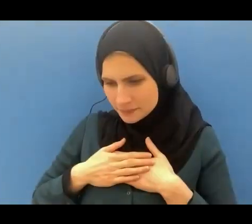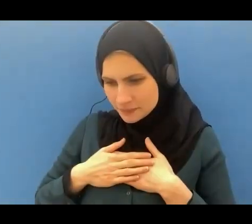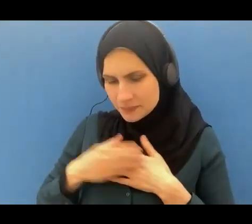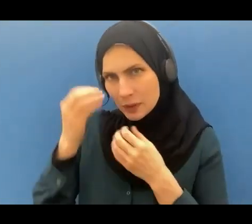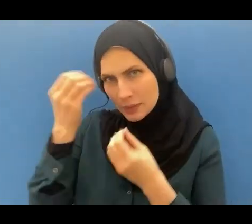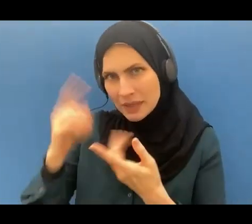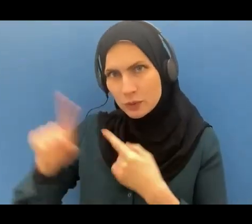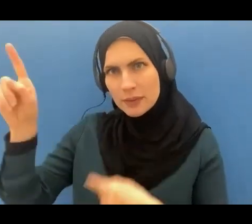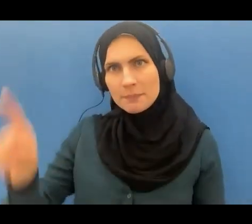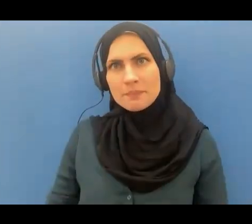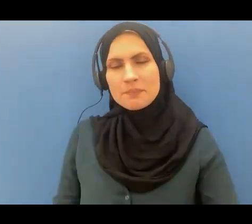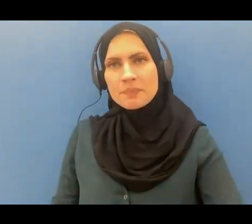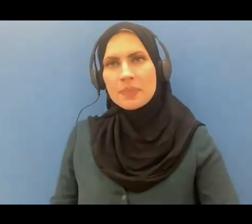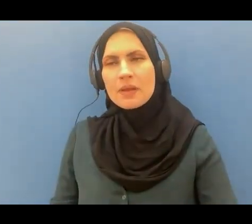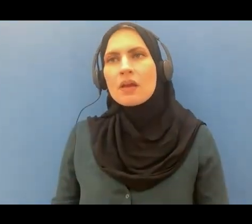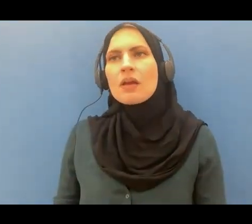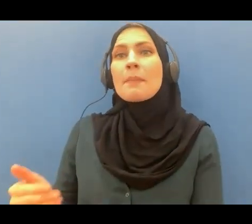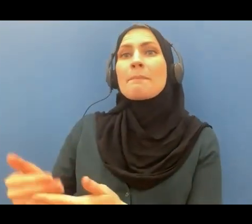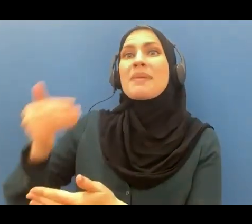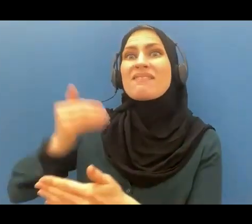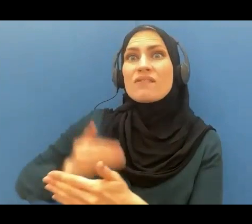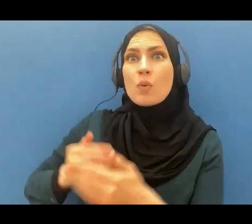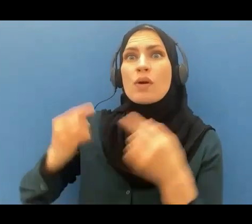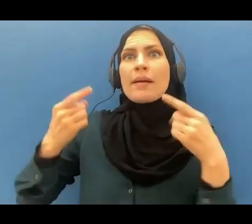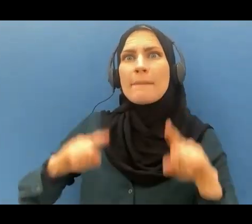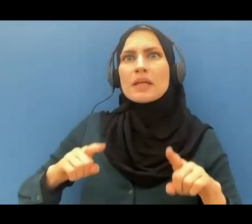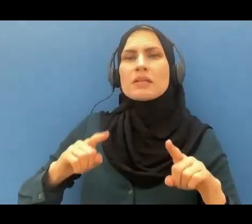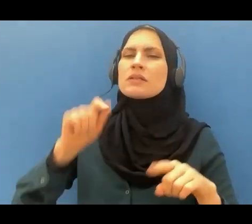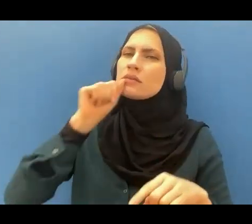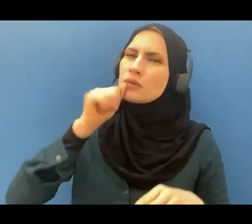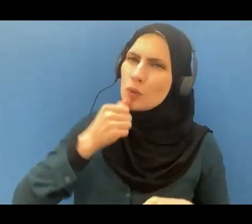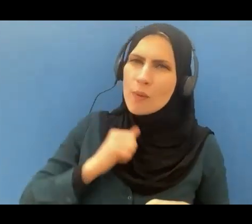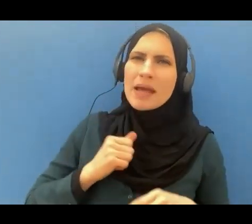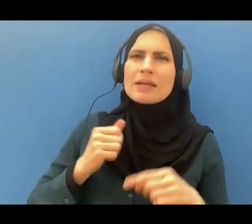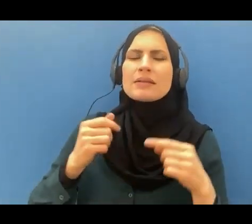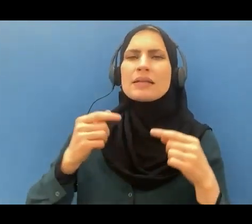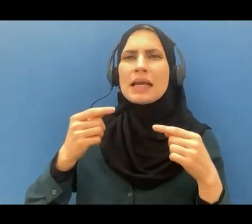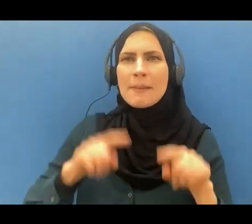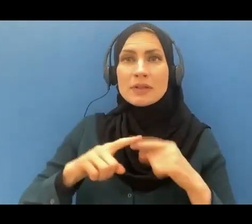before the torment comes upon you, then you will not be helped.